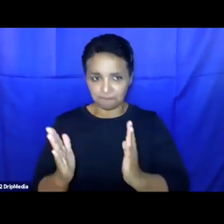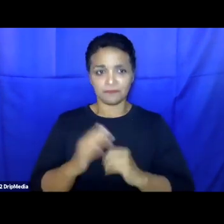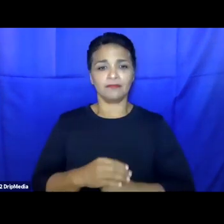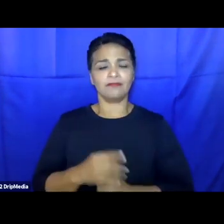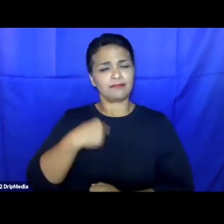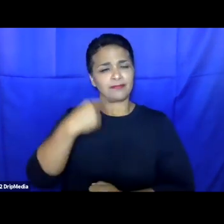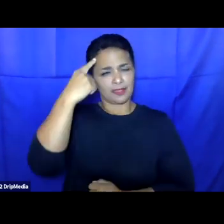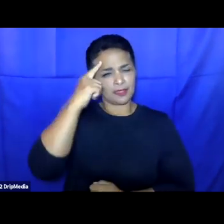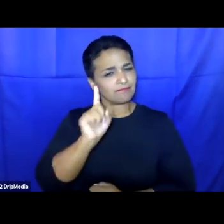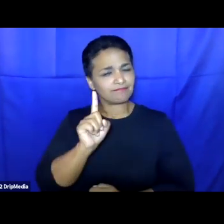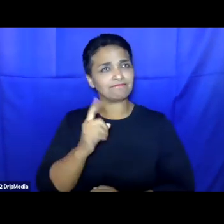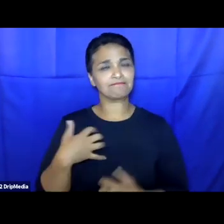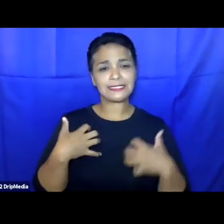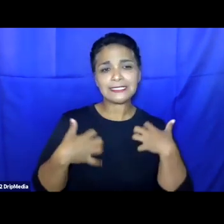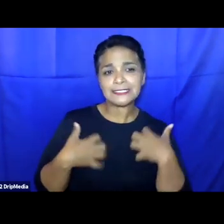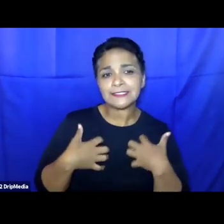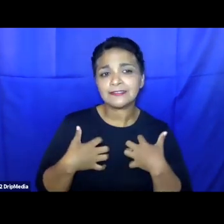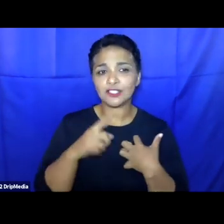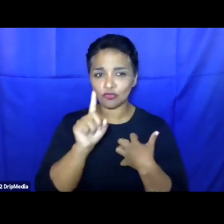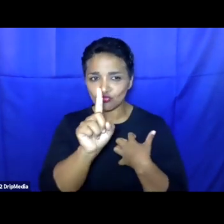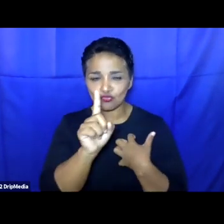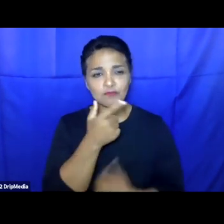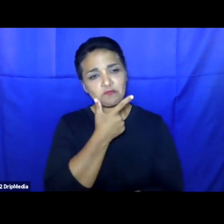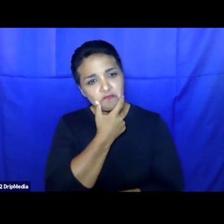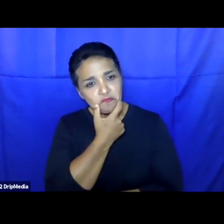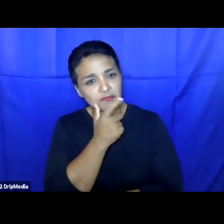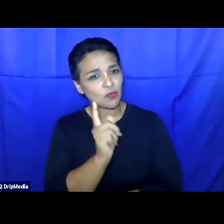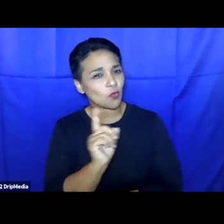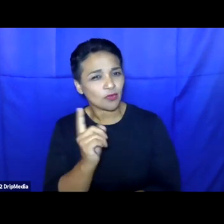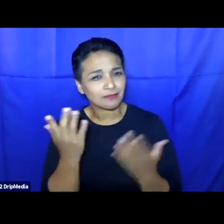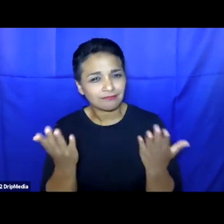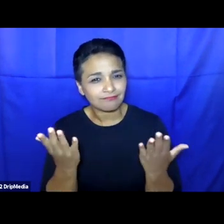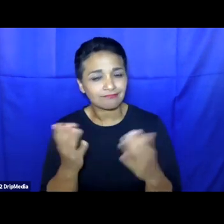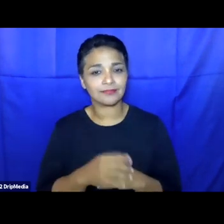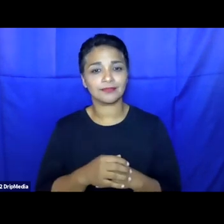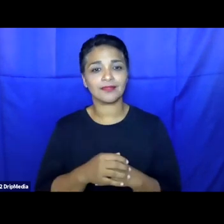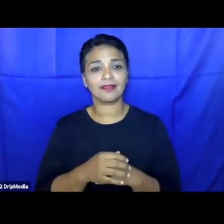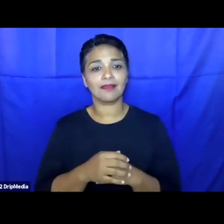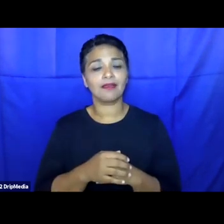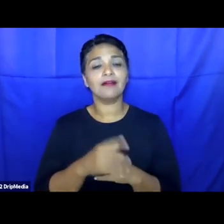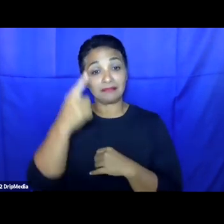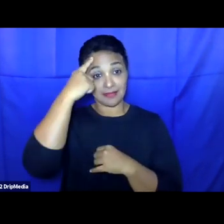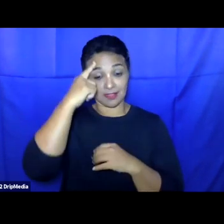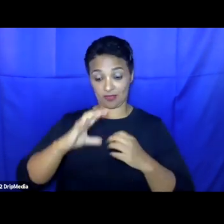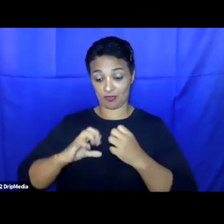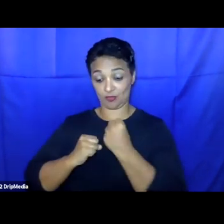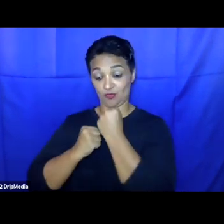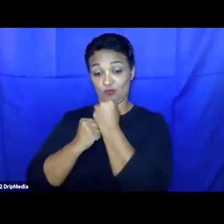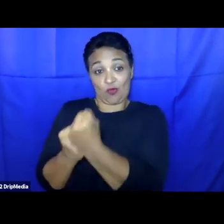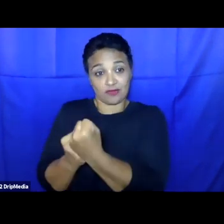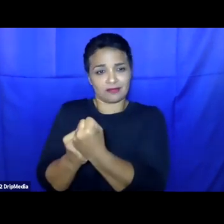interesting, particularly now about the elaboration of solidarity that the commission has